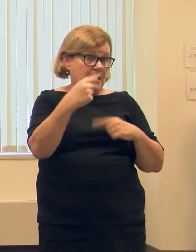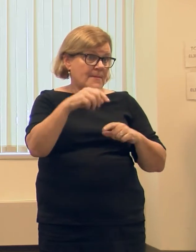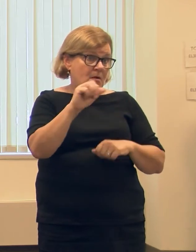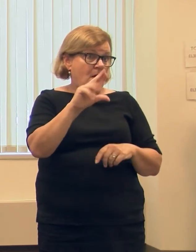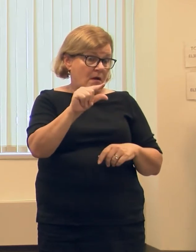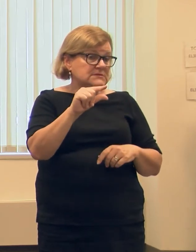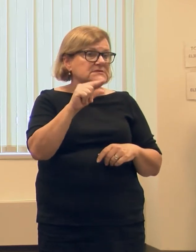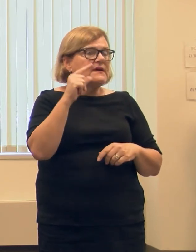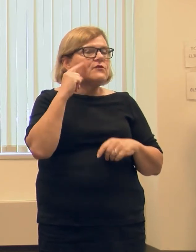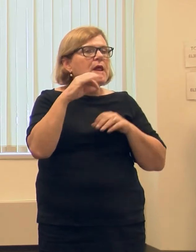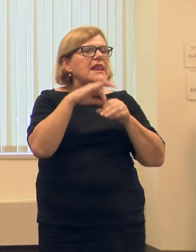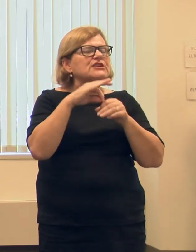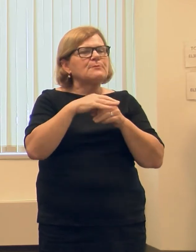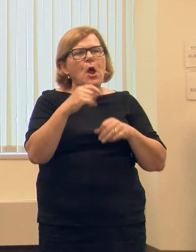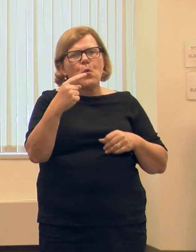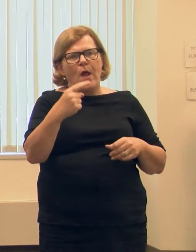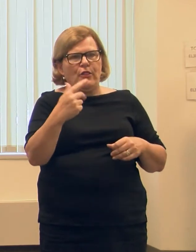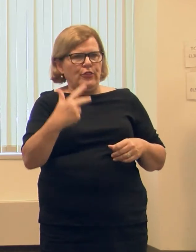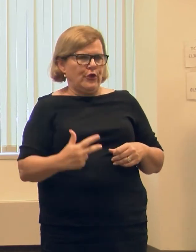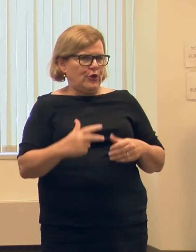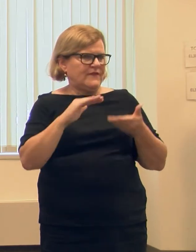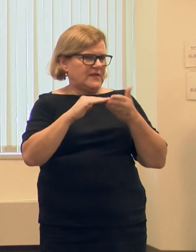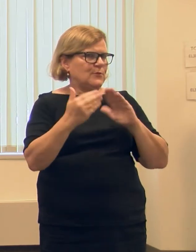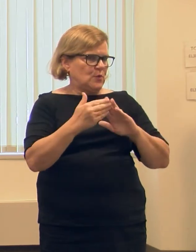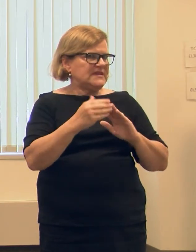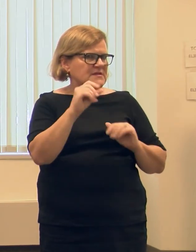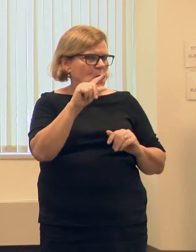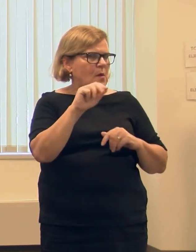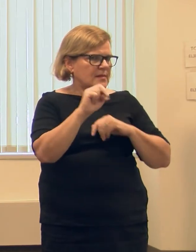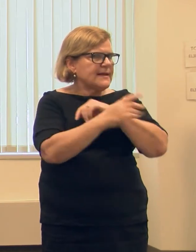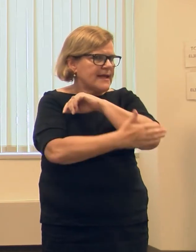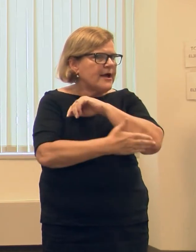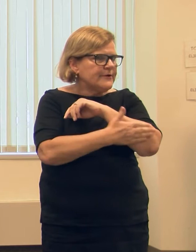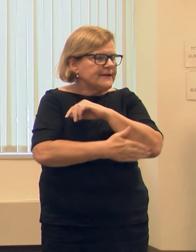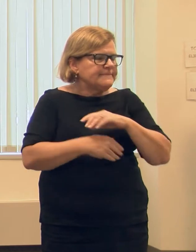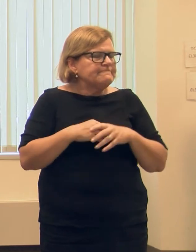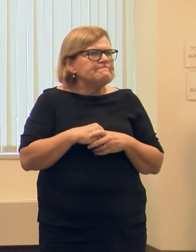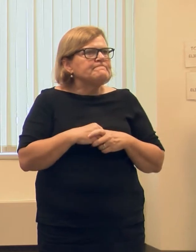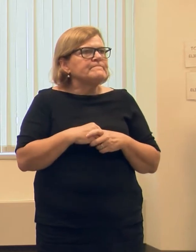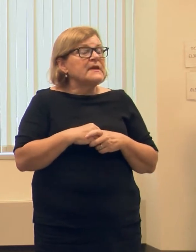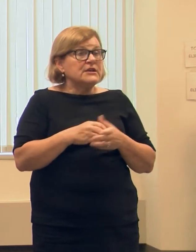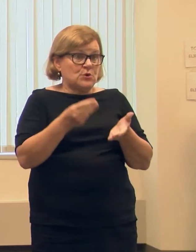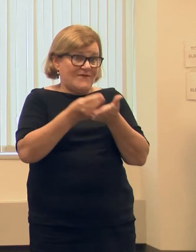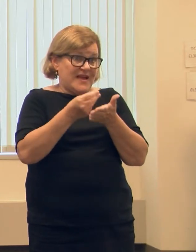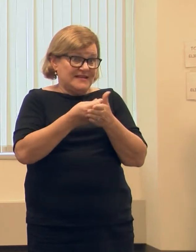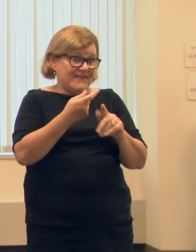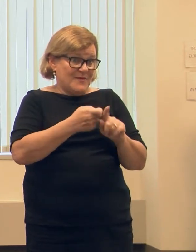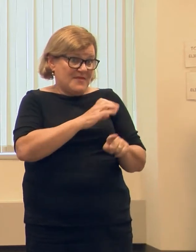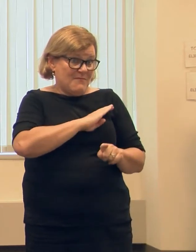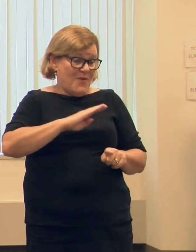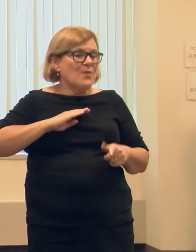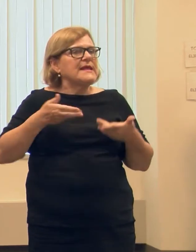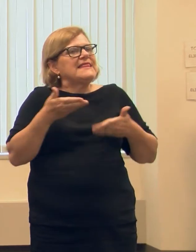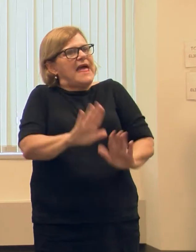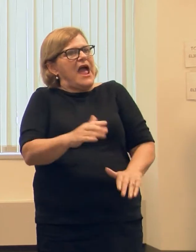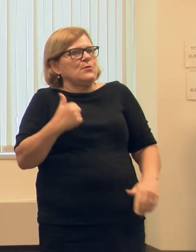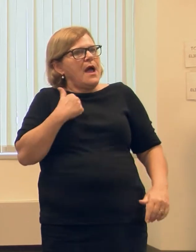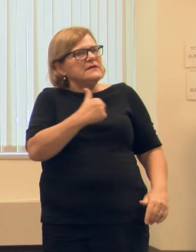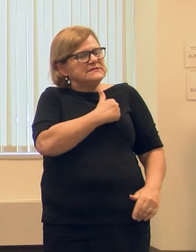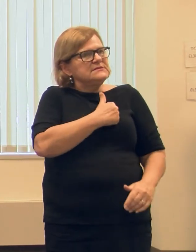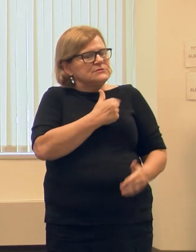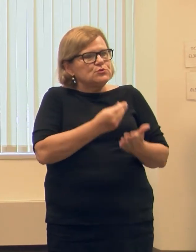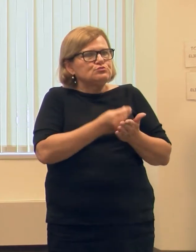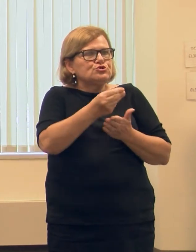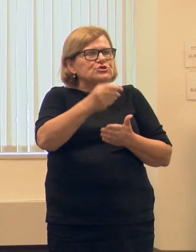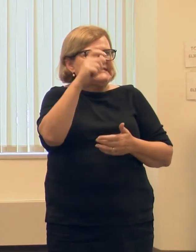for the August election for about a third of the communities in Oakland County. So funding from the board has allowed us to